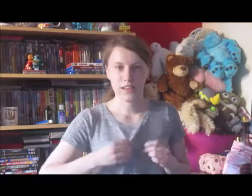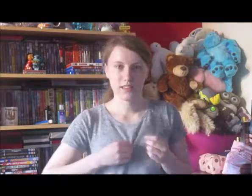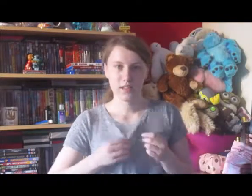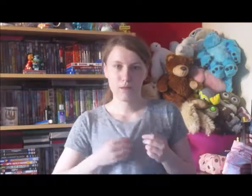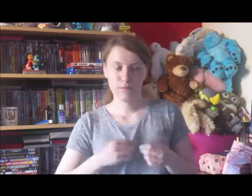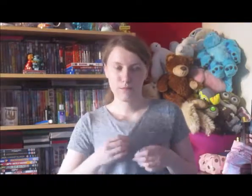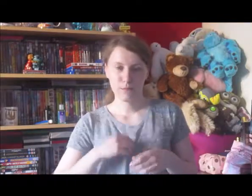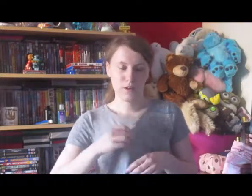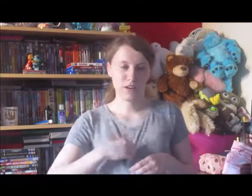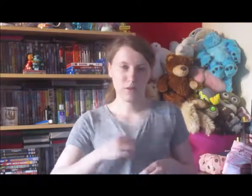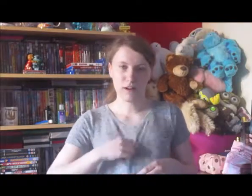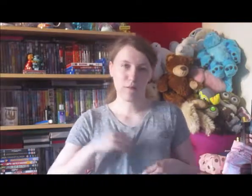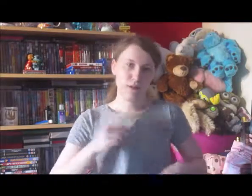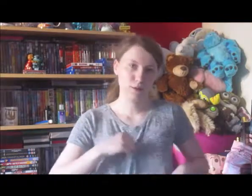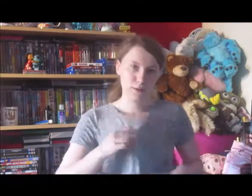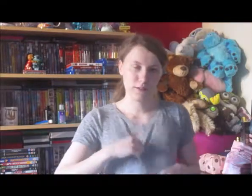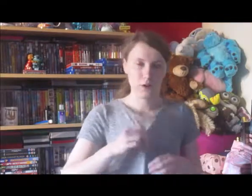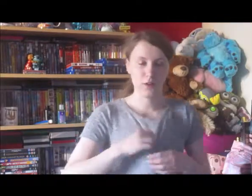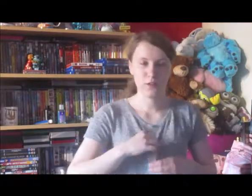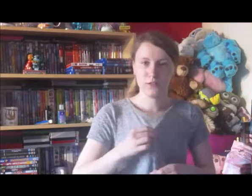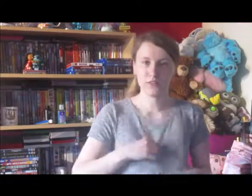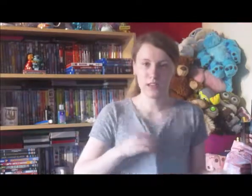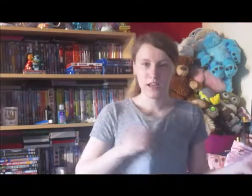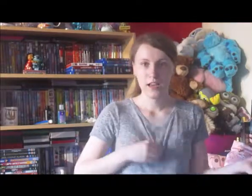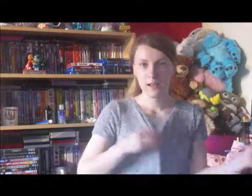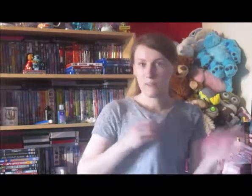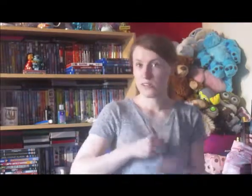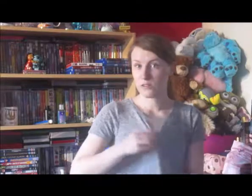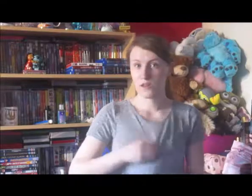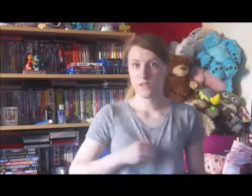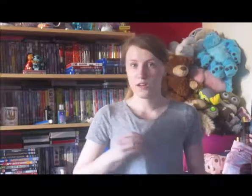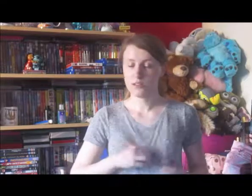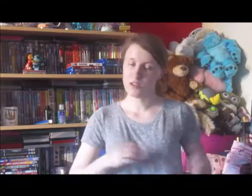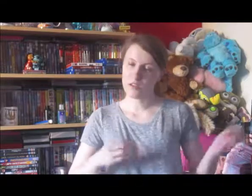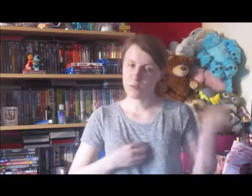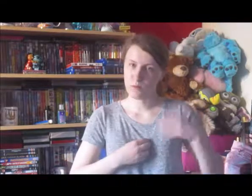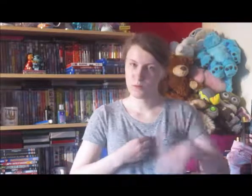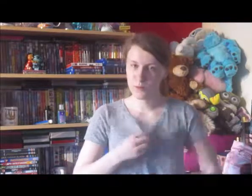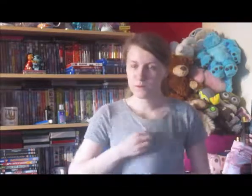next time a video about will a movie review, because obviously you've got those three videos, I don't think you'd want four.